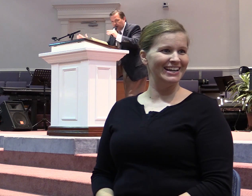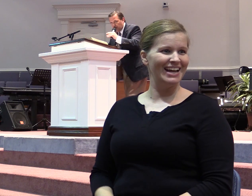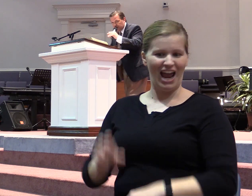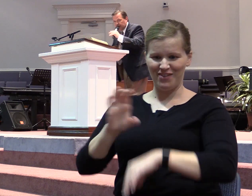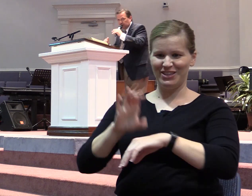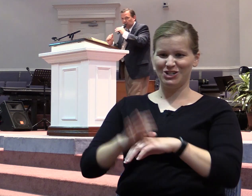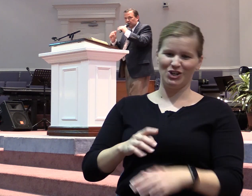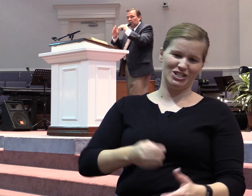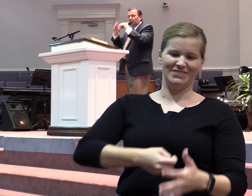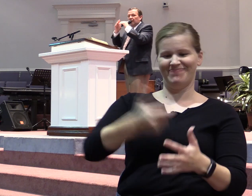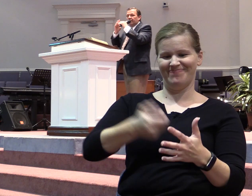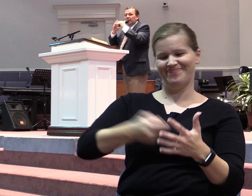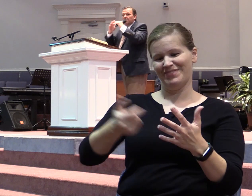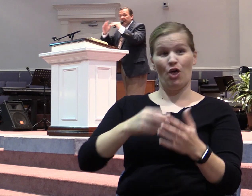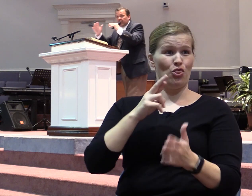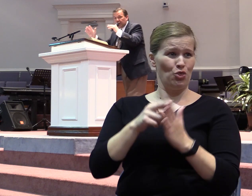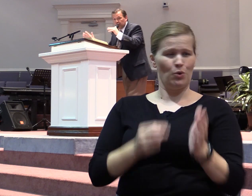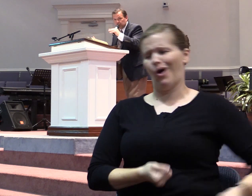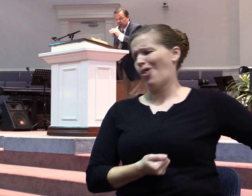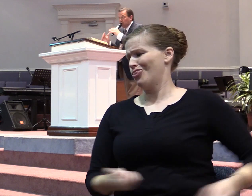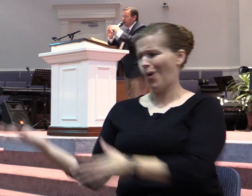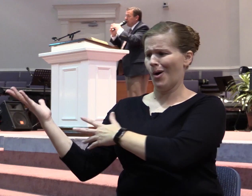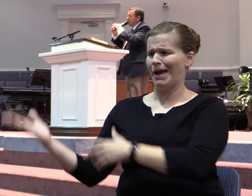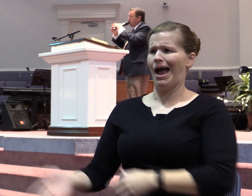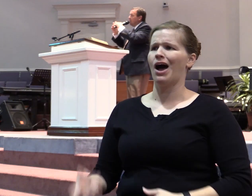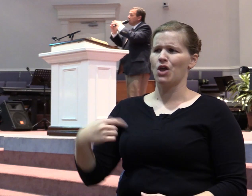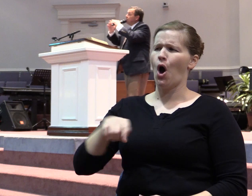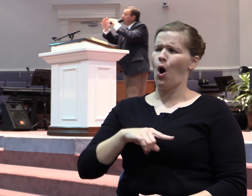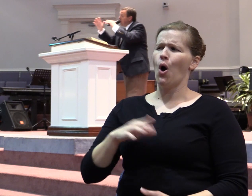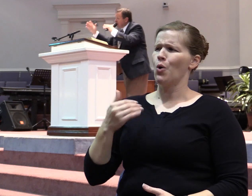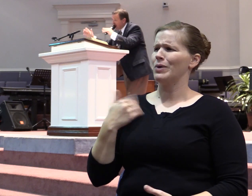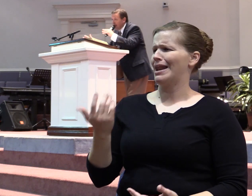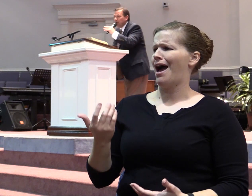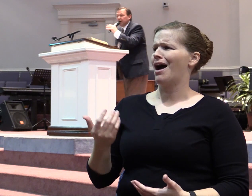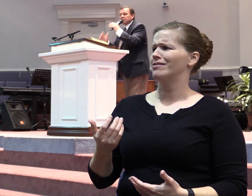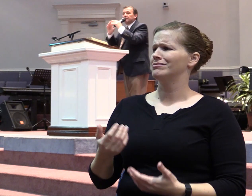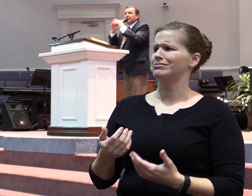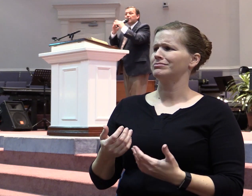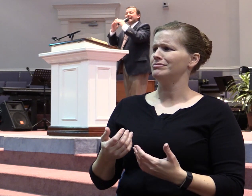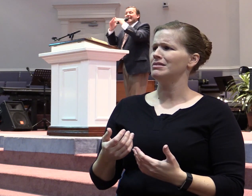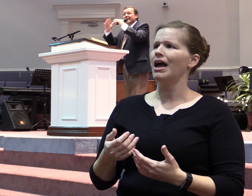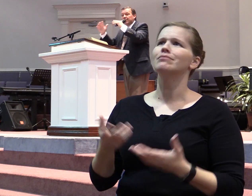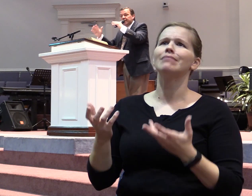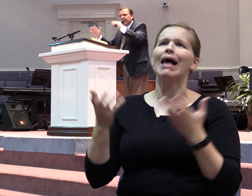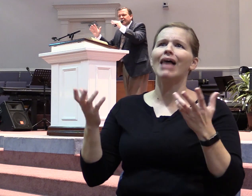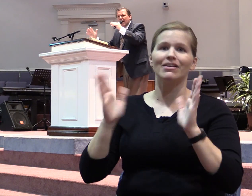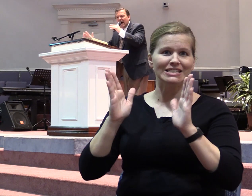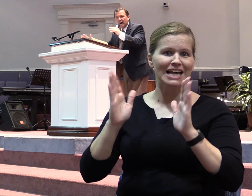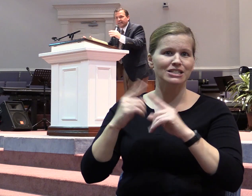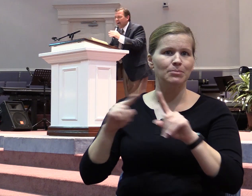homosexuals and you'll probably even make the news and you'll get up some publicity. But you become an enemy of God. Now